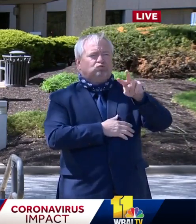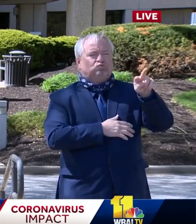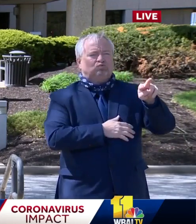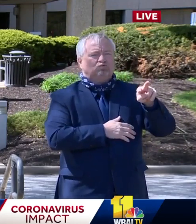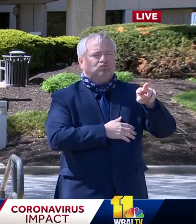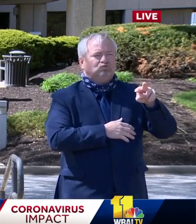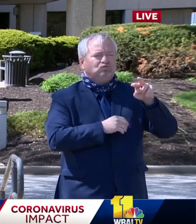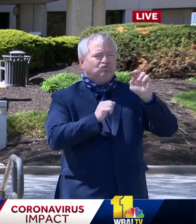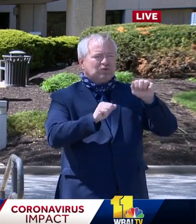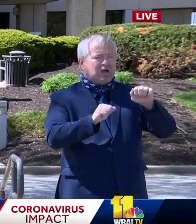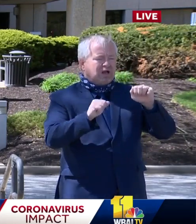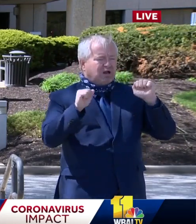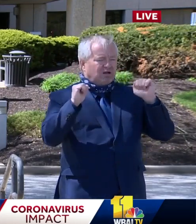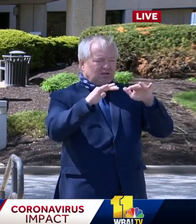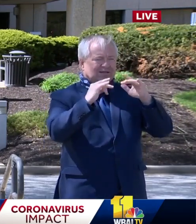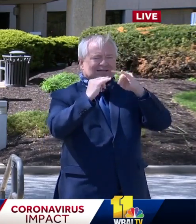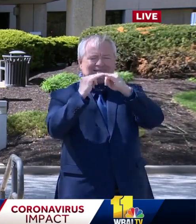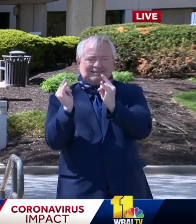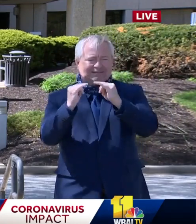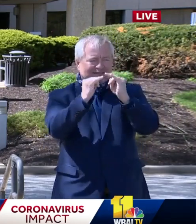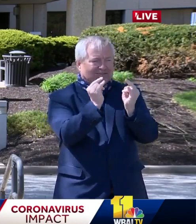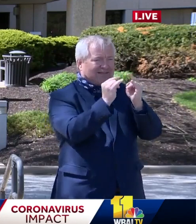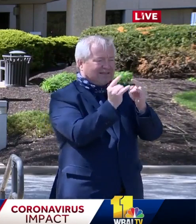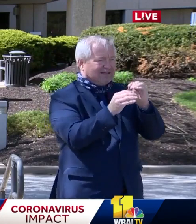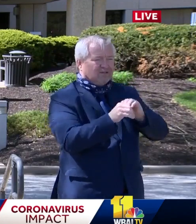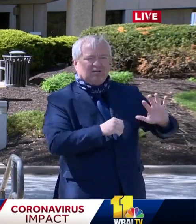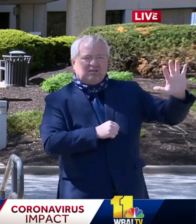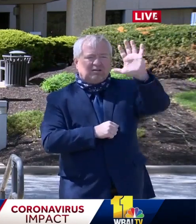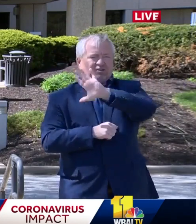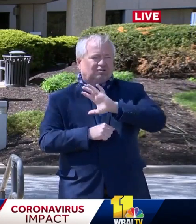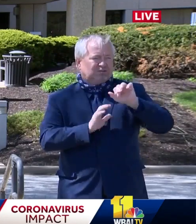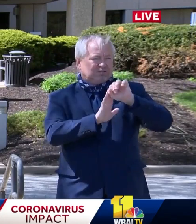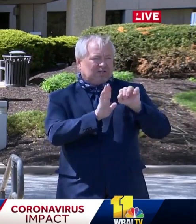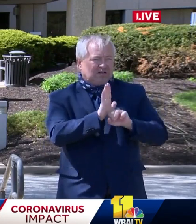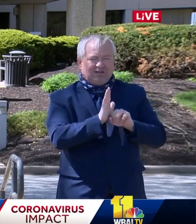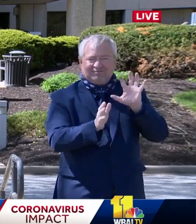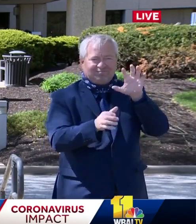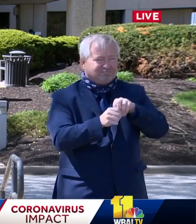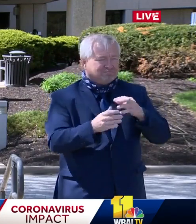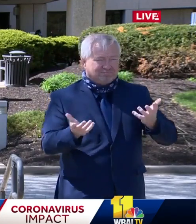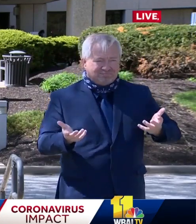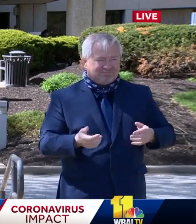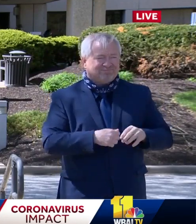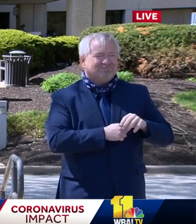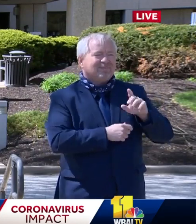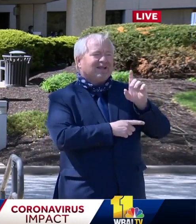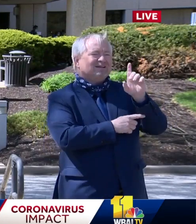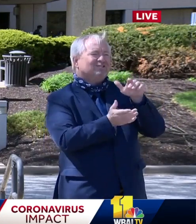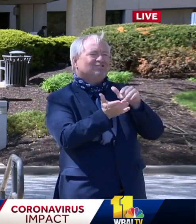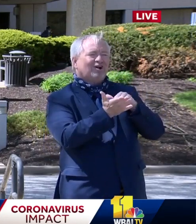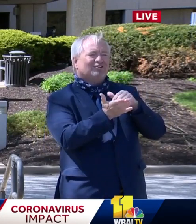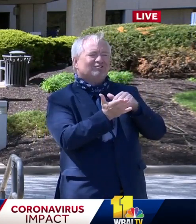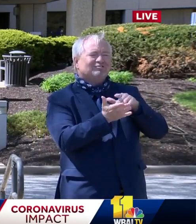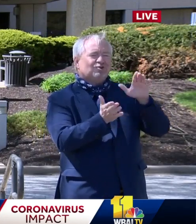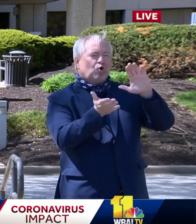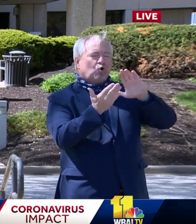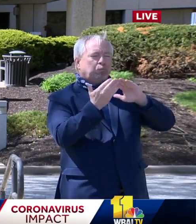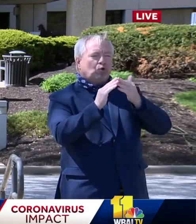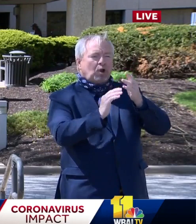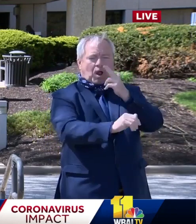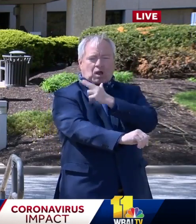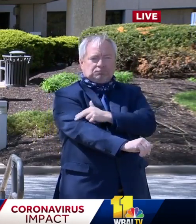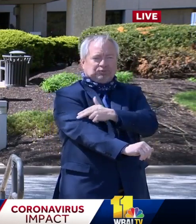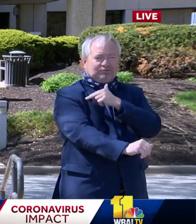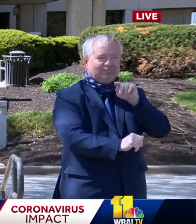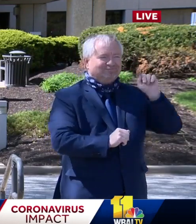the state, including at Doctors' Hospital, Doctors Community Hospital in Lanham, and at Southern Maryland Hospital